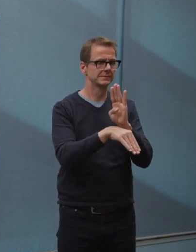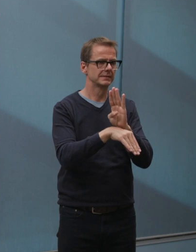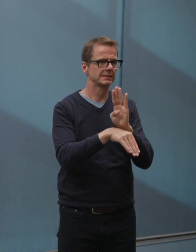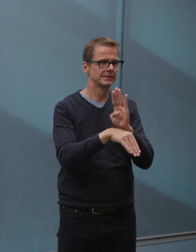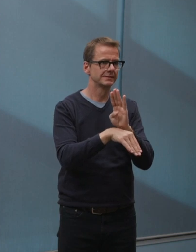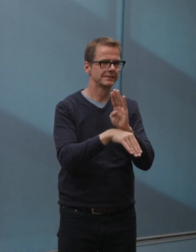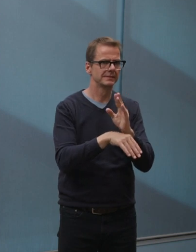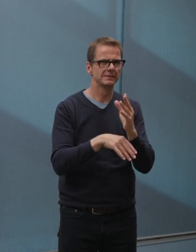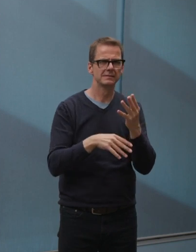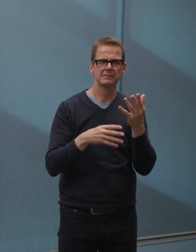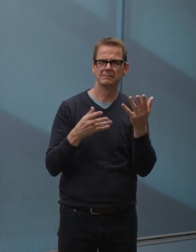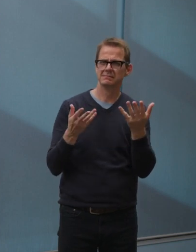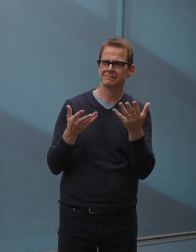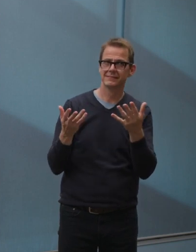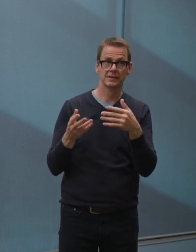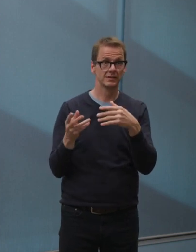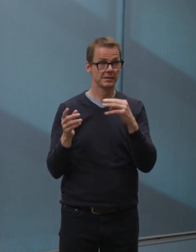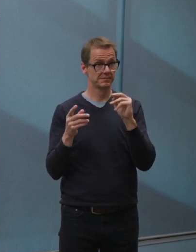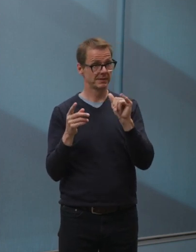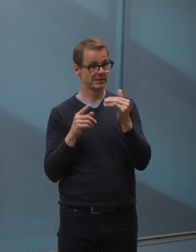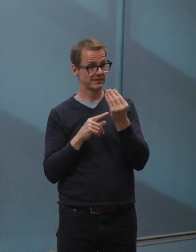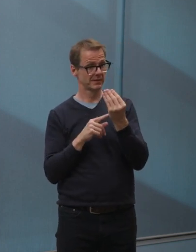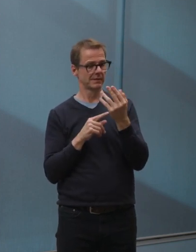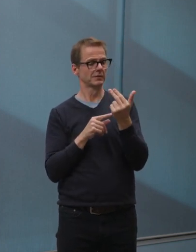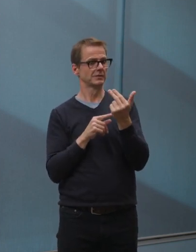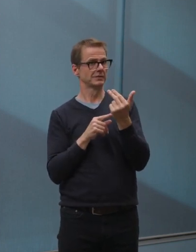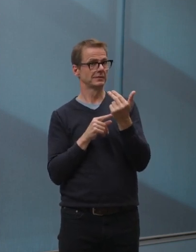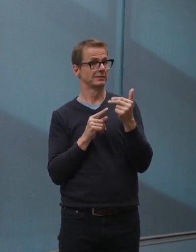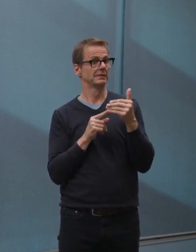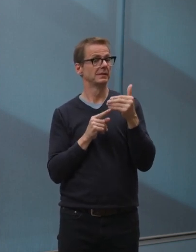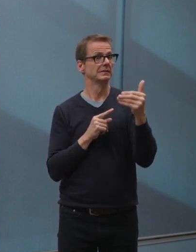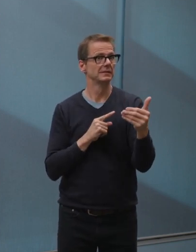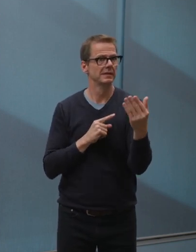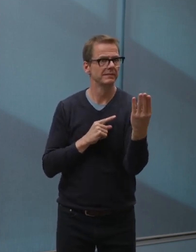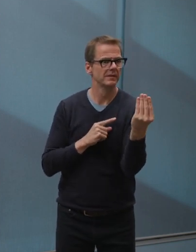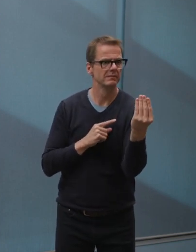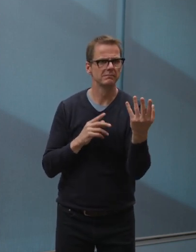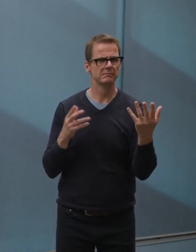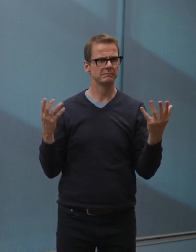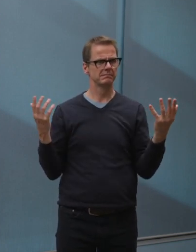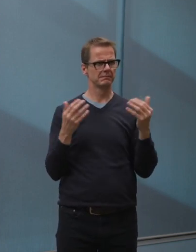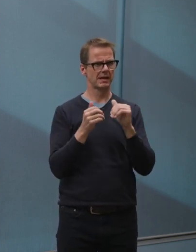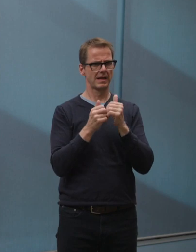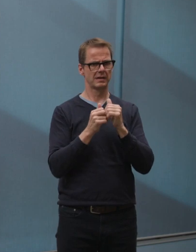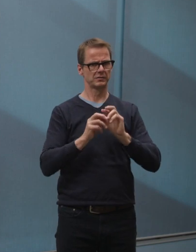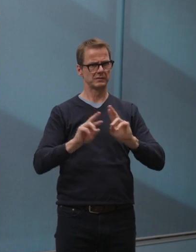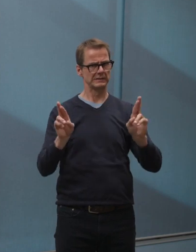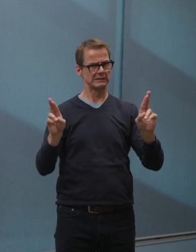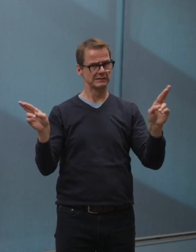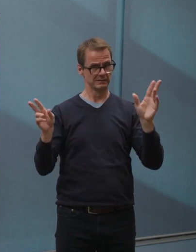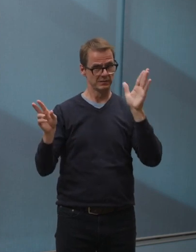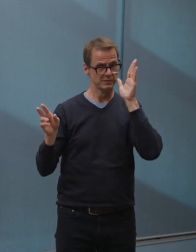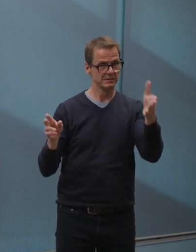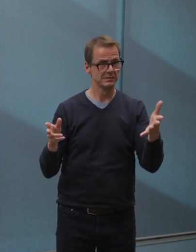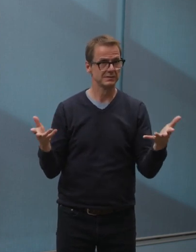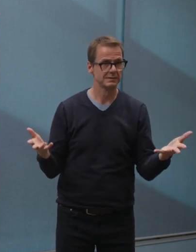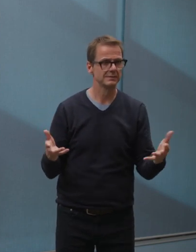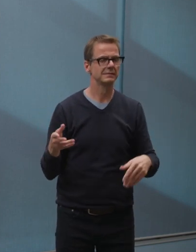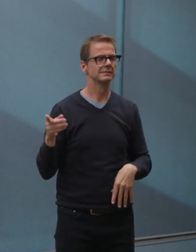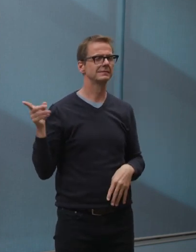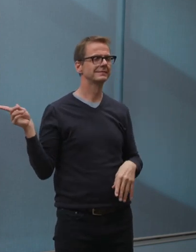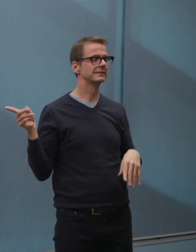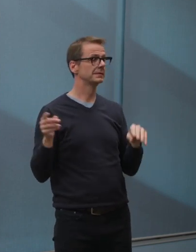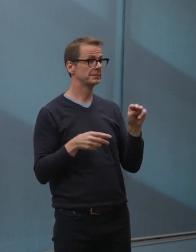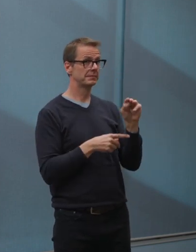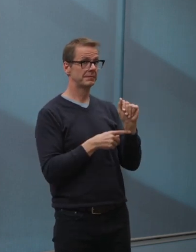make this decision for themselves based on their own risk management, their own interpretation of the guidelines.